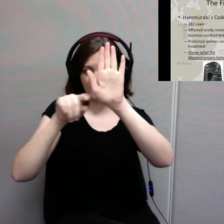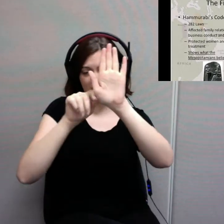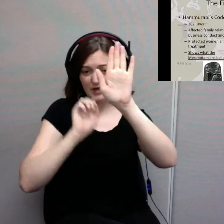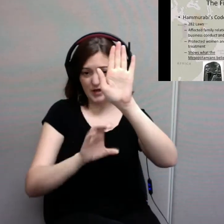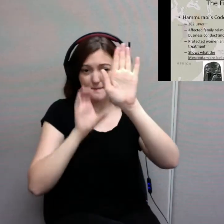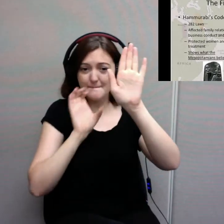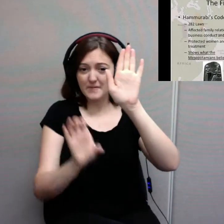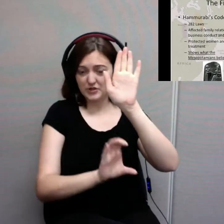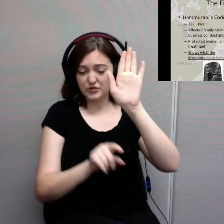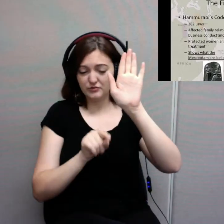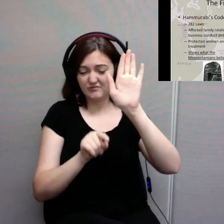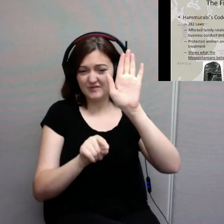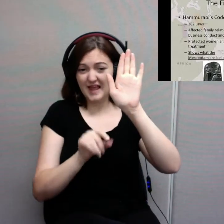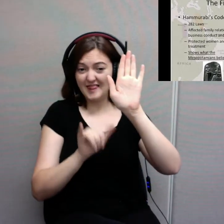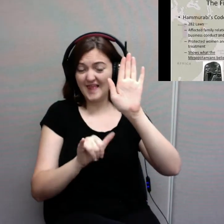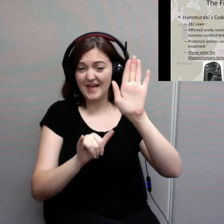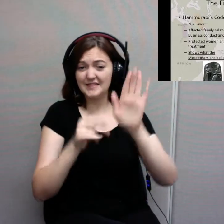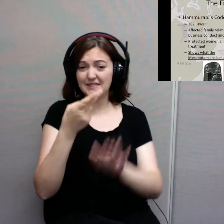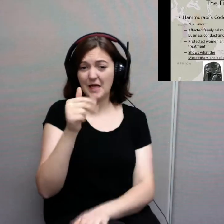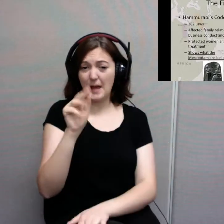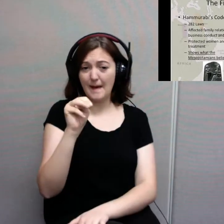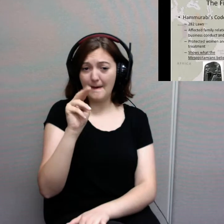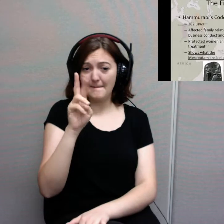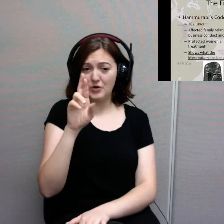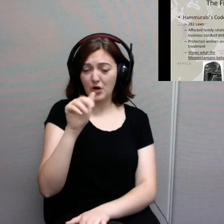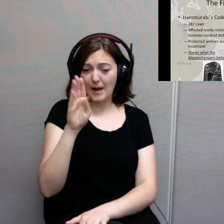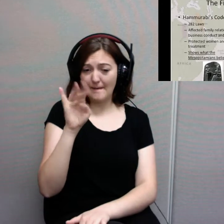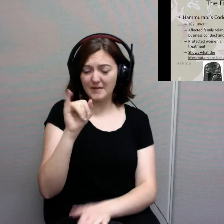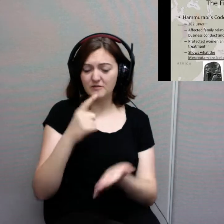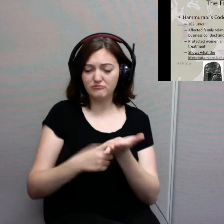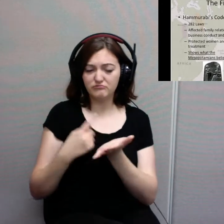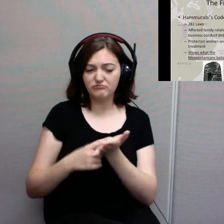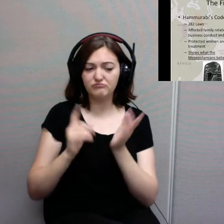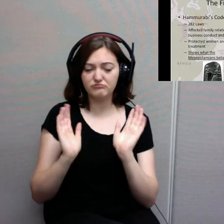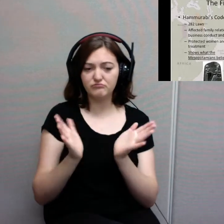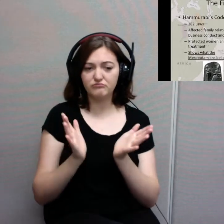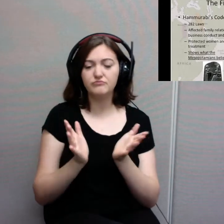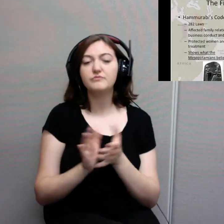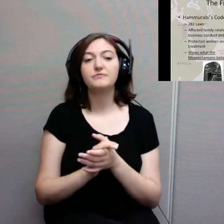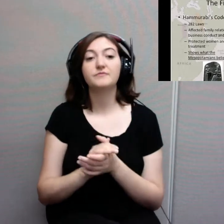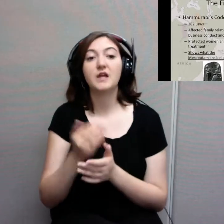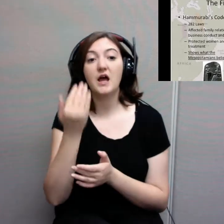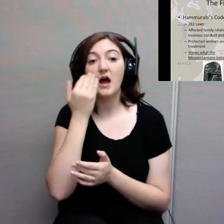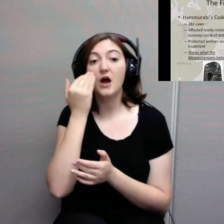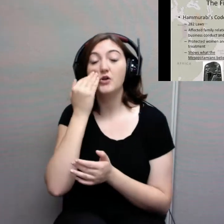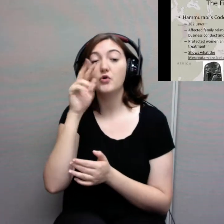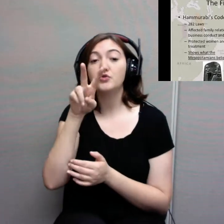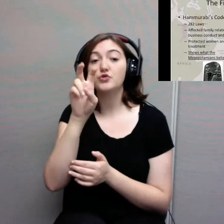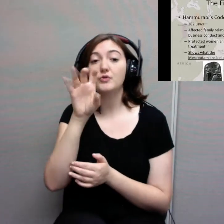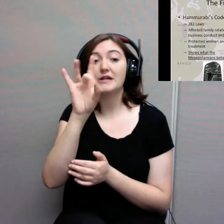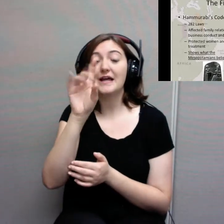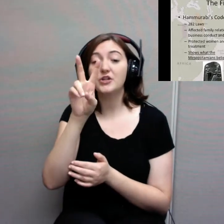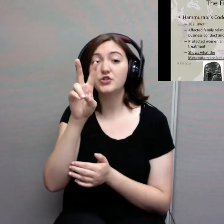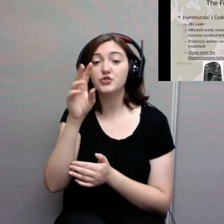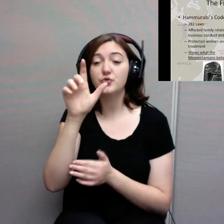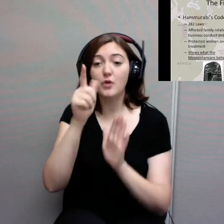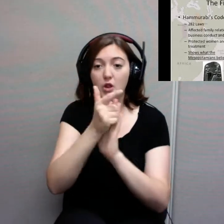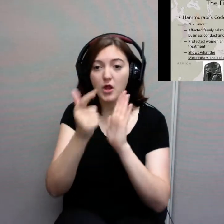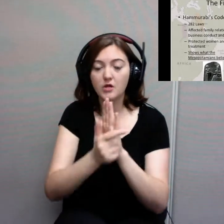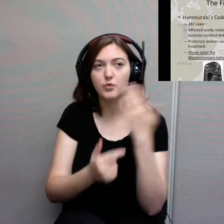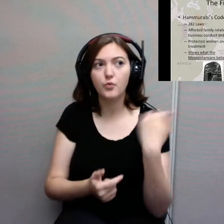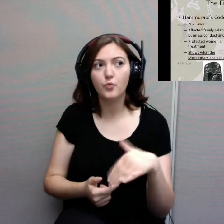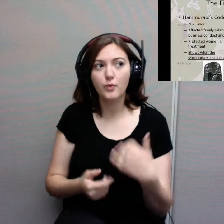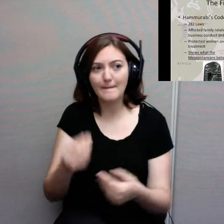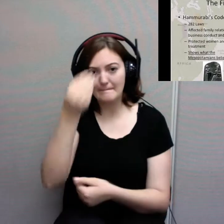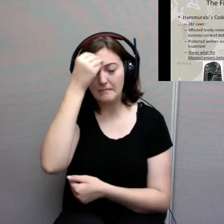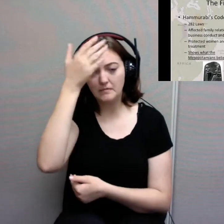282 laws. Yes, I know that would be a lot to memorize. But 282 laws Hammurabi creates. Now, this covers